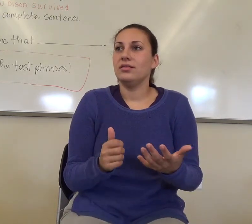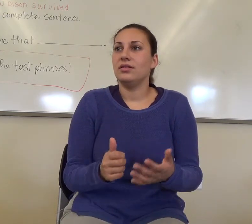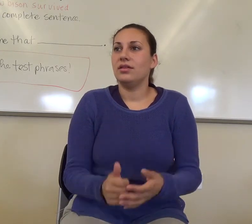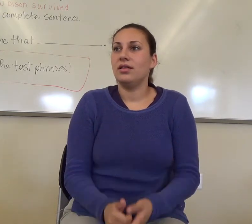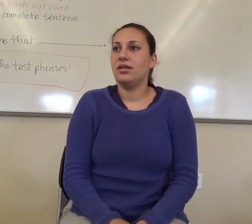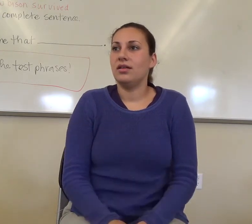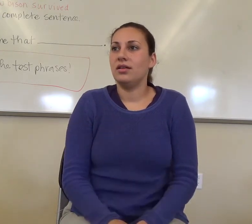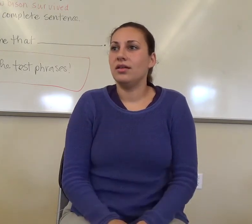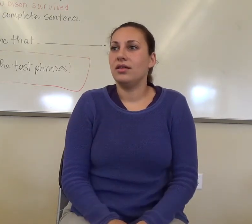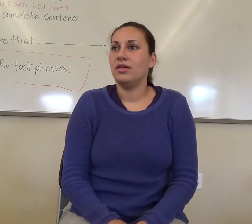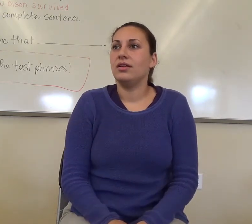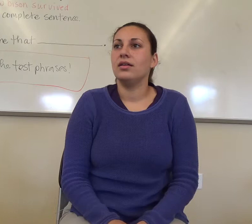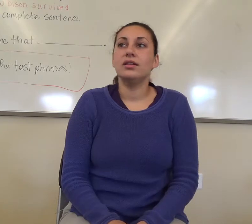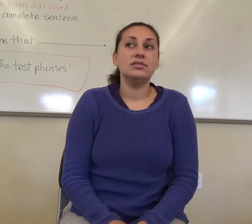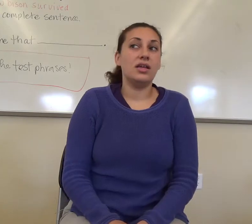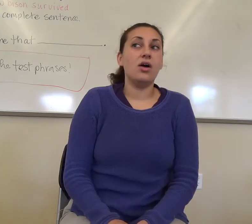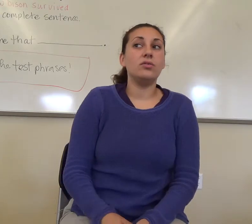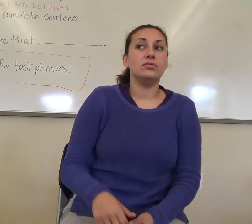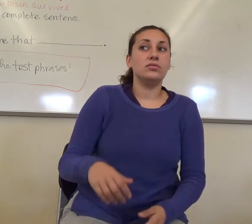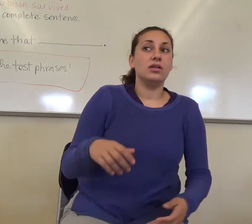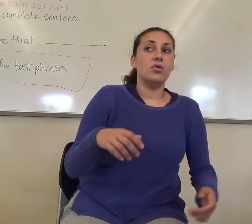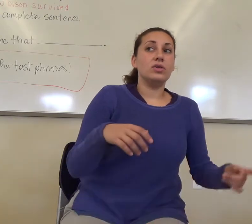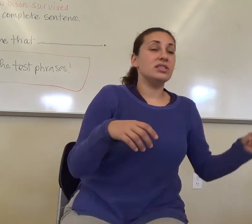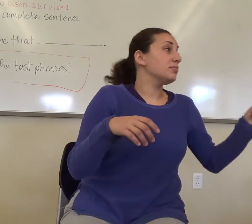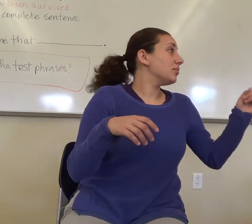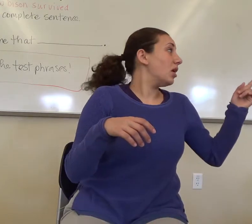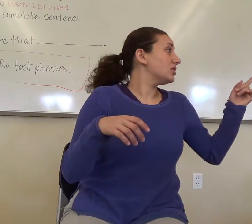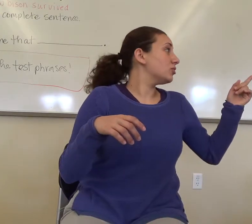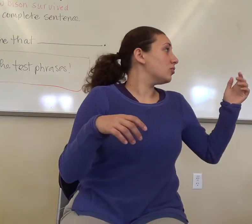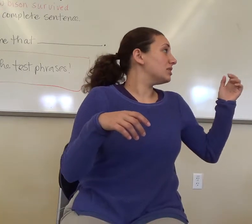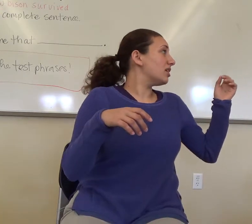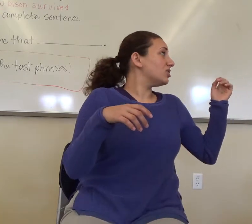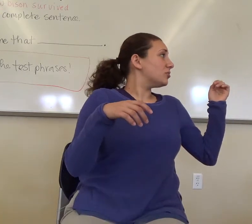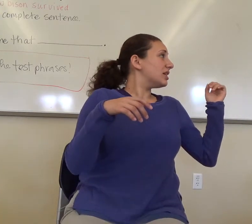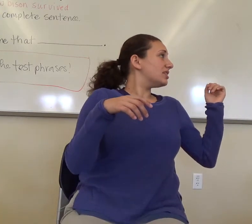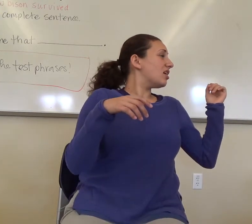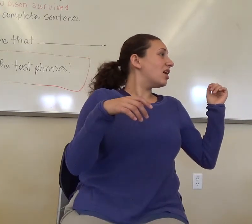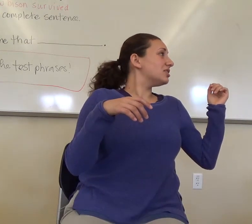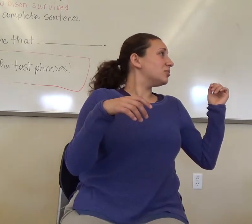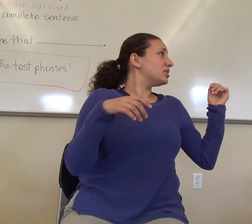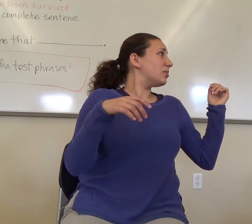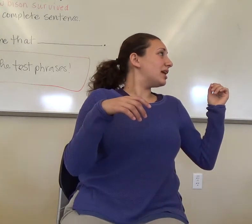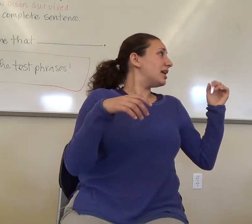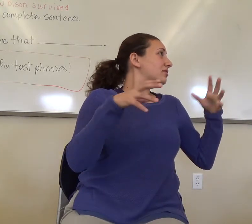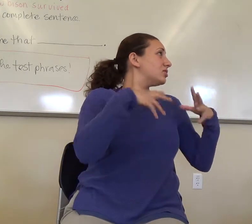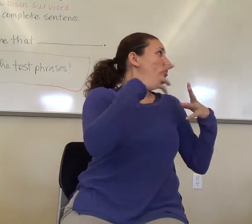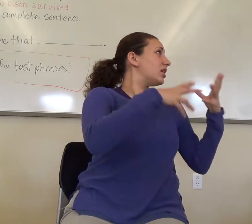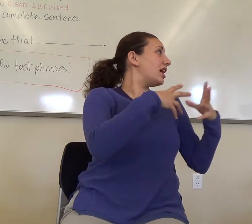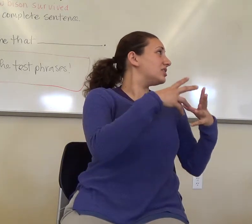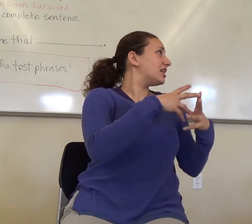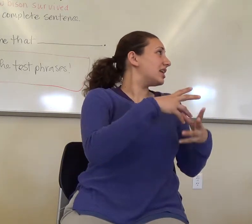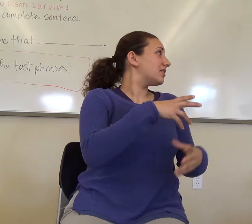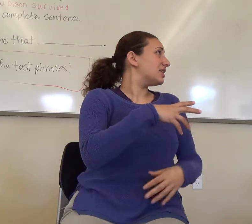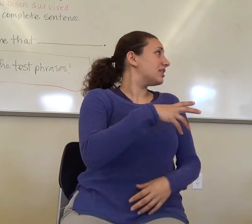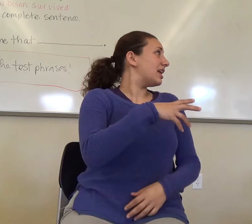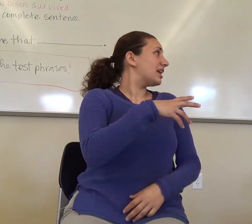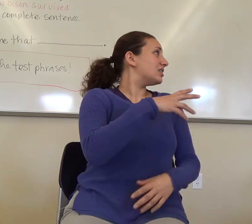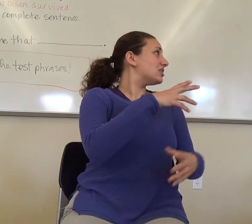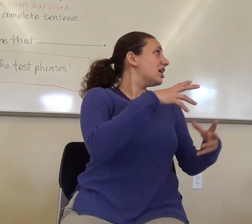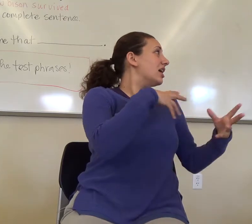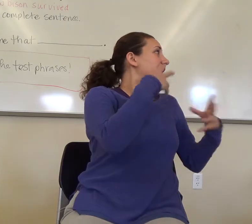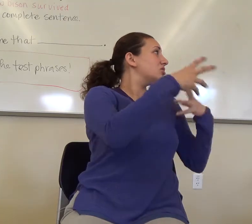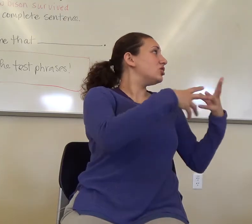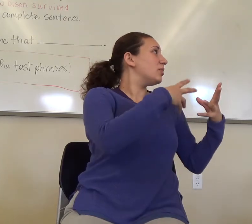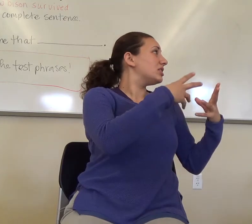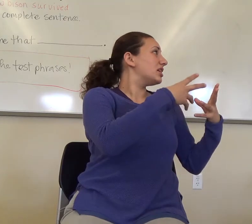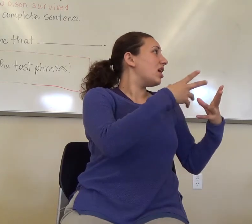uh, you're off. It was not. Was it also, was it also because it cost too much money to do the hunting and everything? Like,